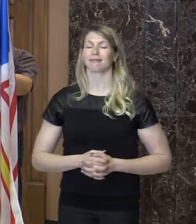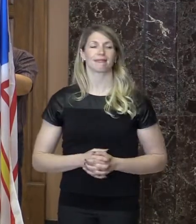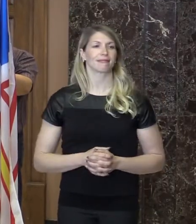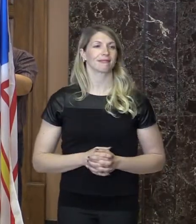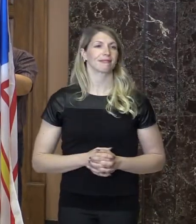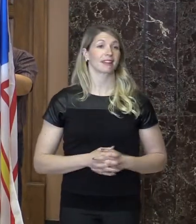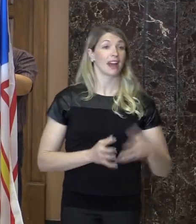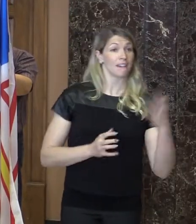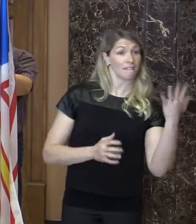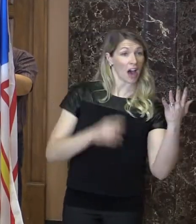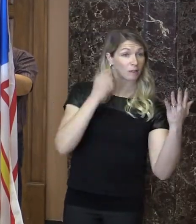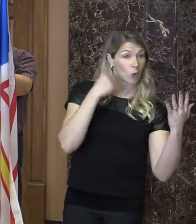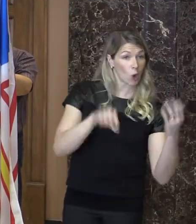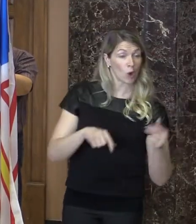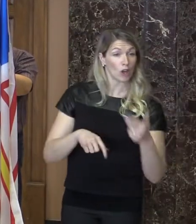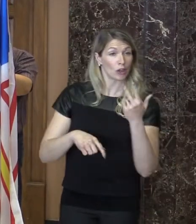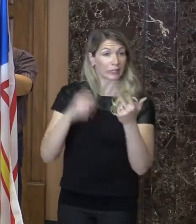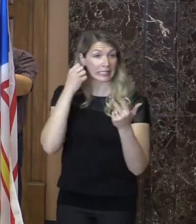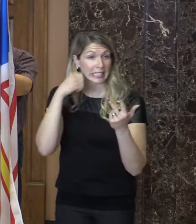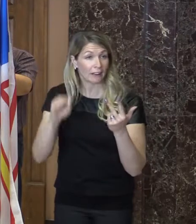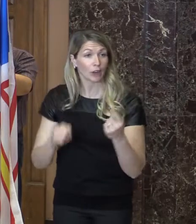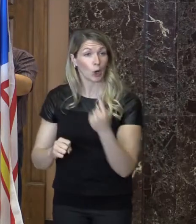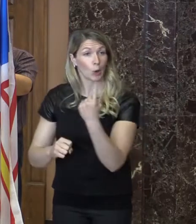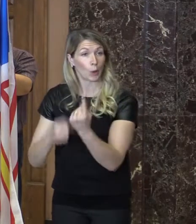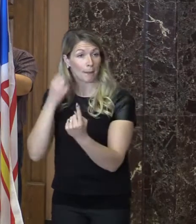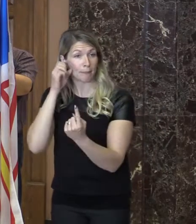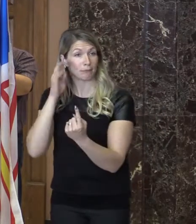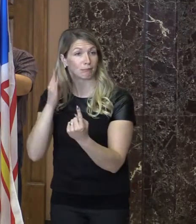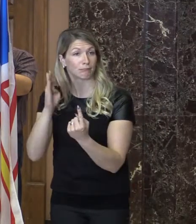Five gold, three silver, and one bronze. Wow.